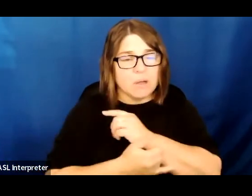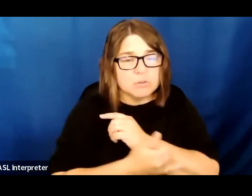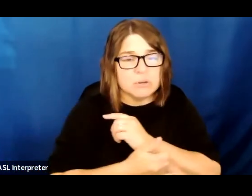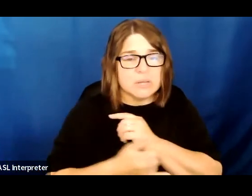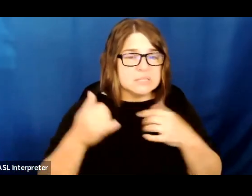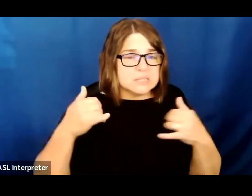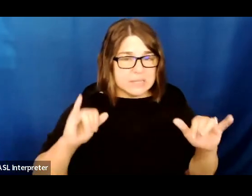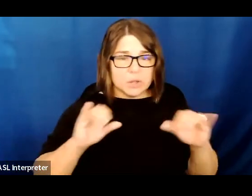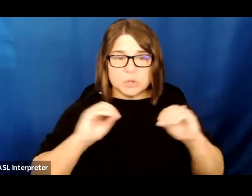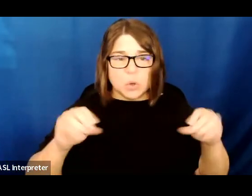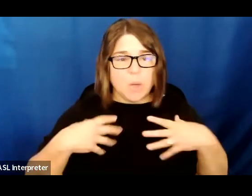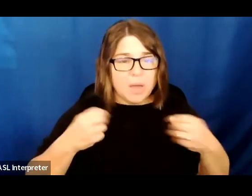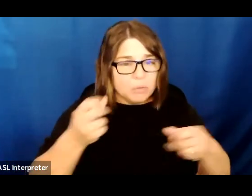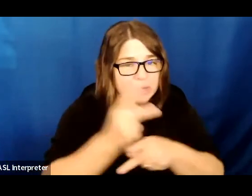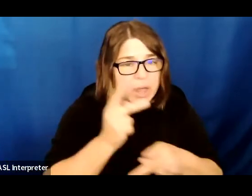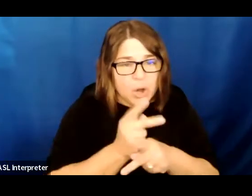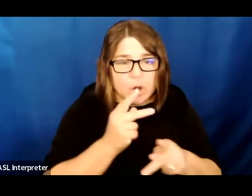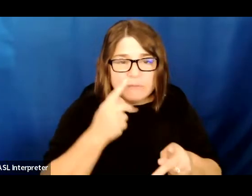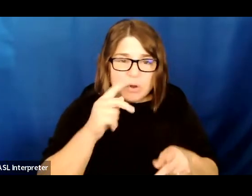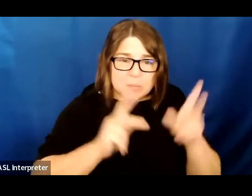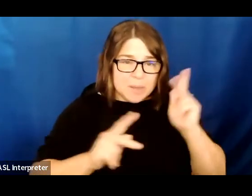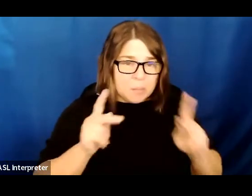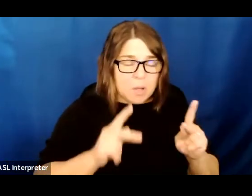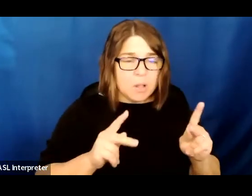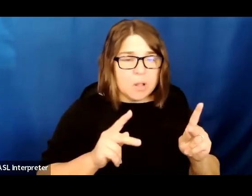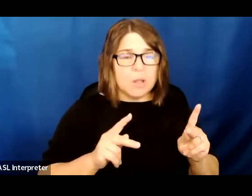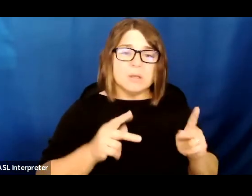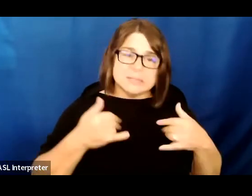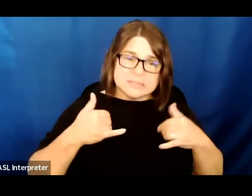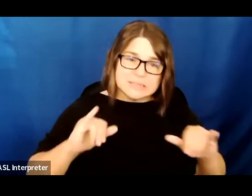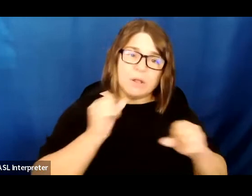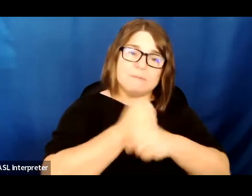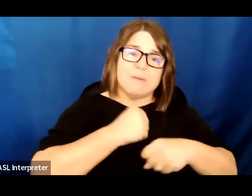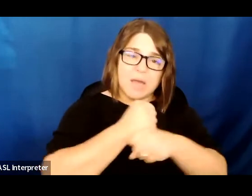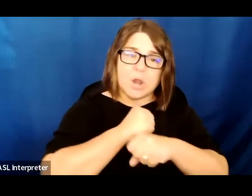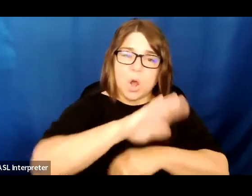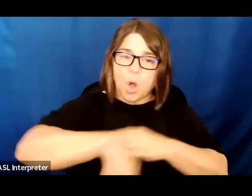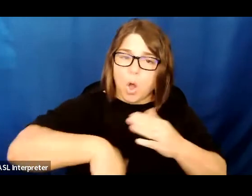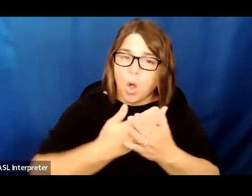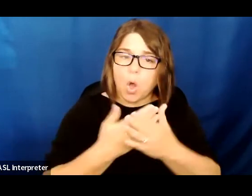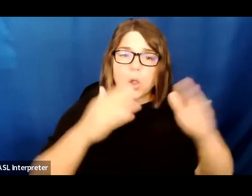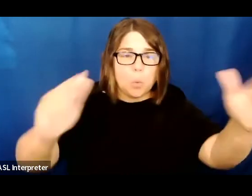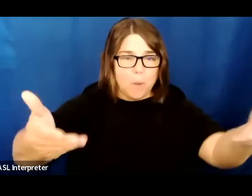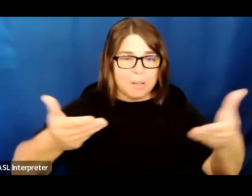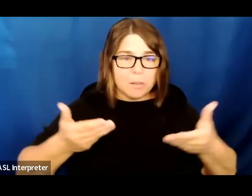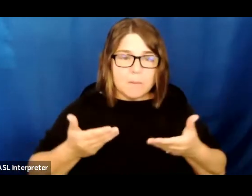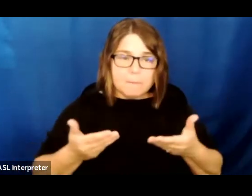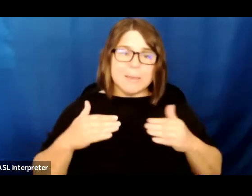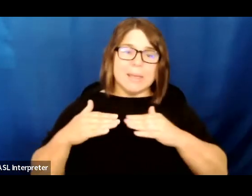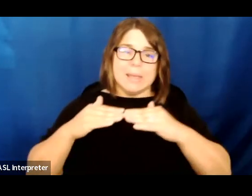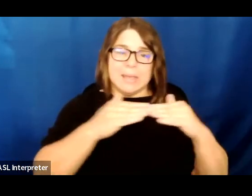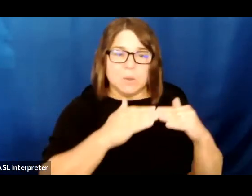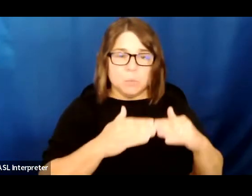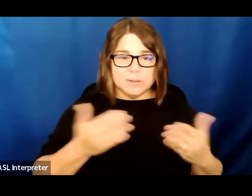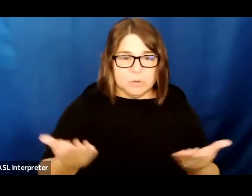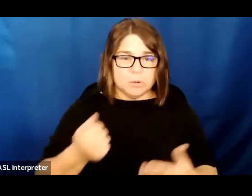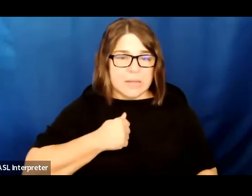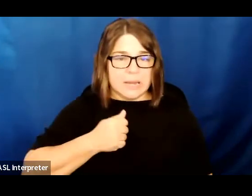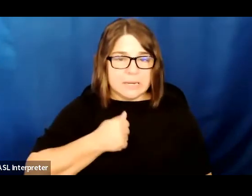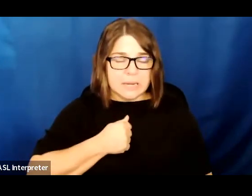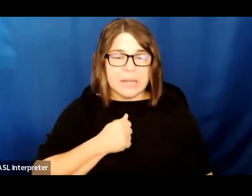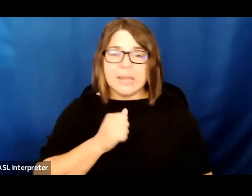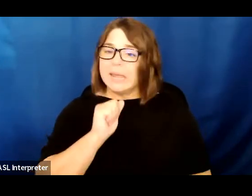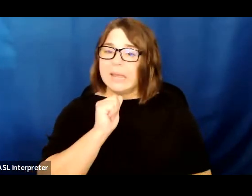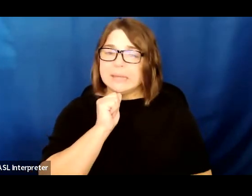remain, and we must continue to fight until all are welcome and equal in Canada. If we do not address these underlying narratives and